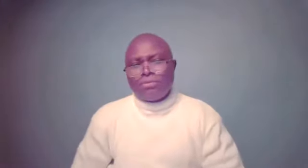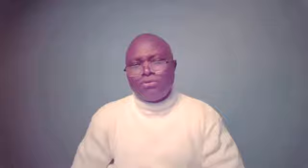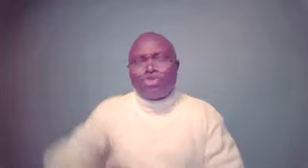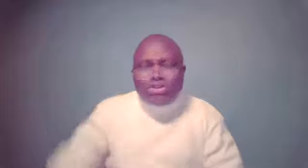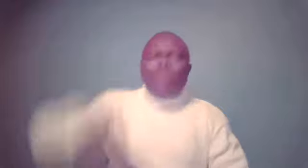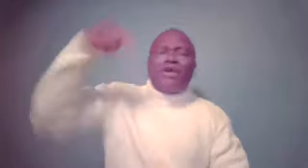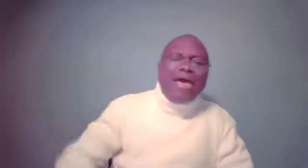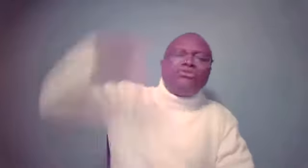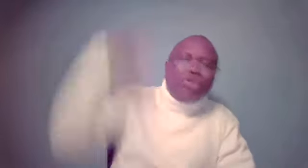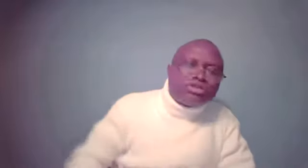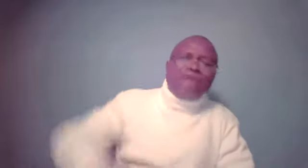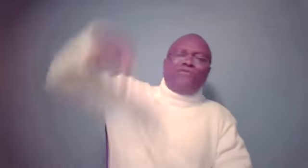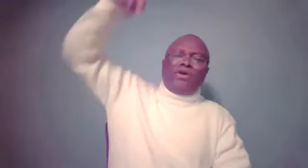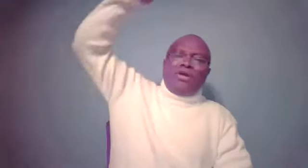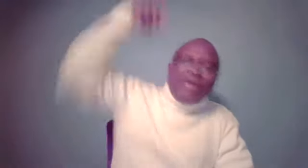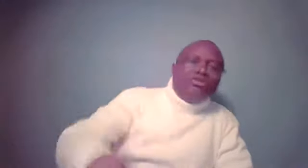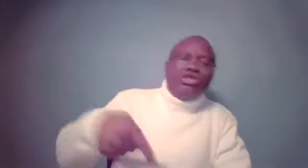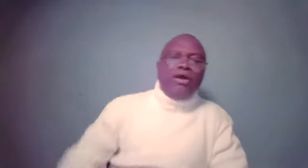Joseph remained in jail.